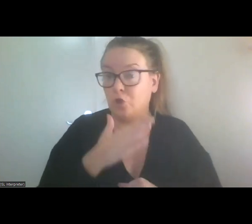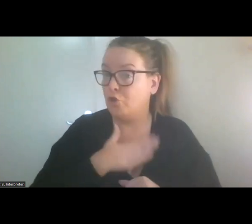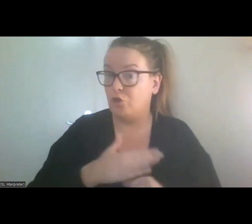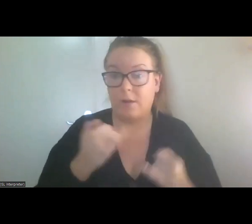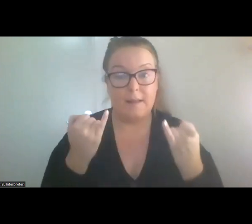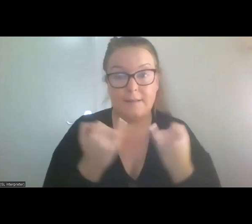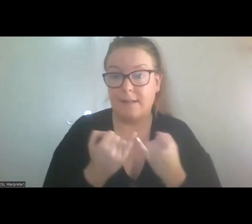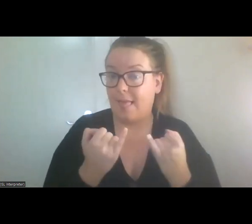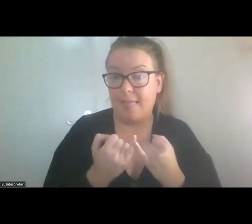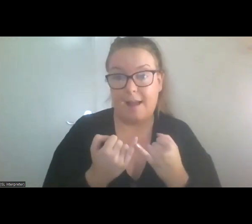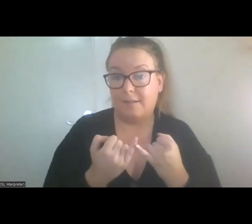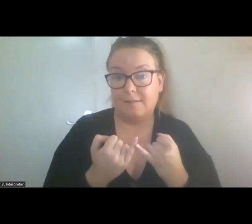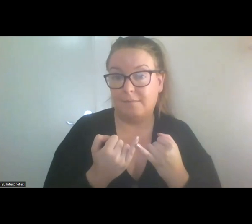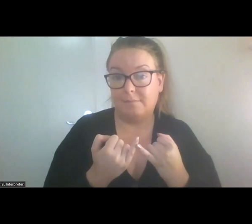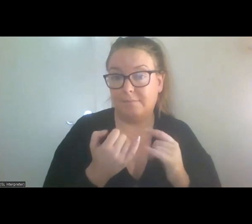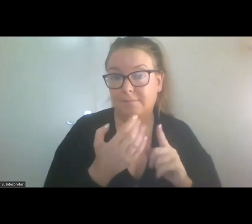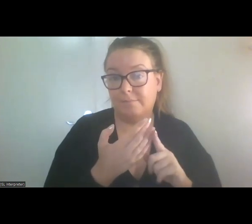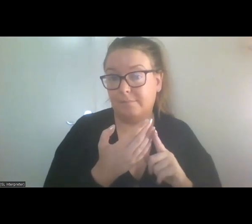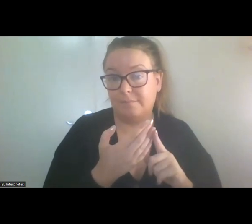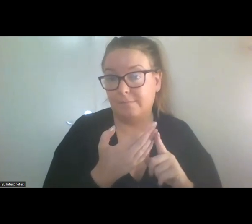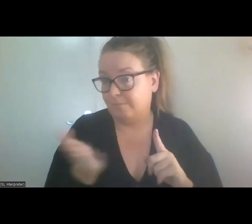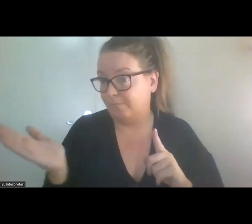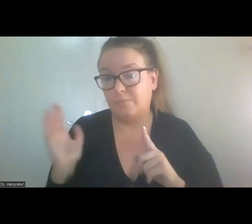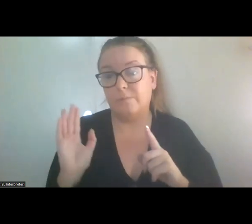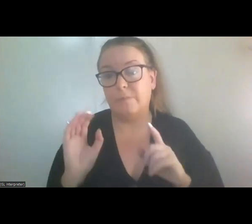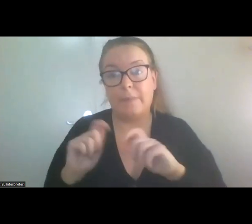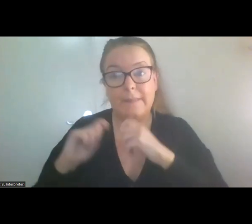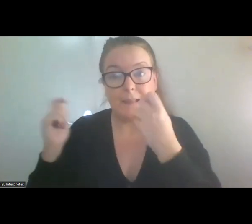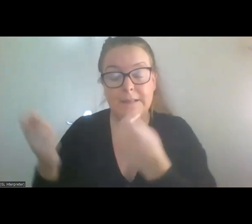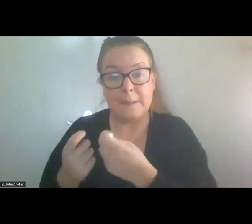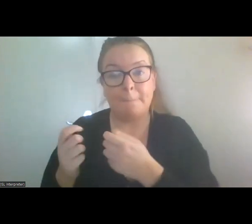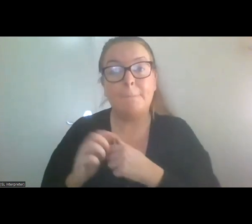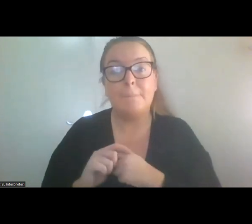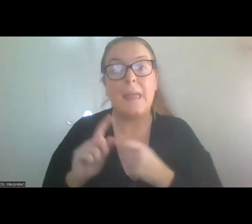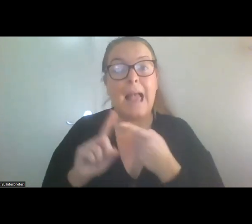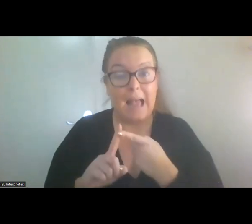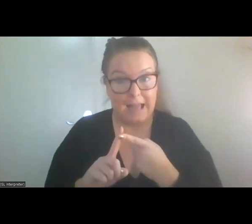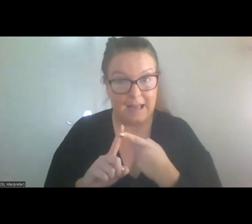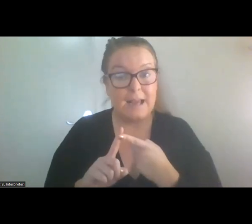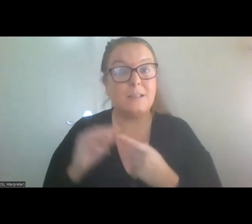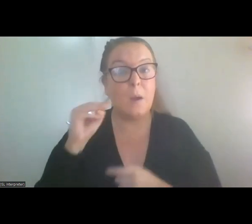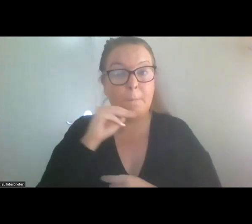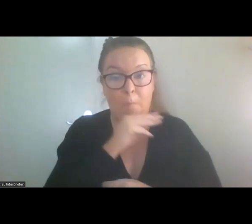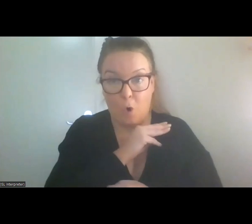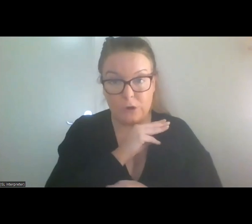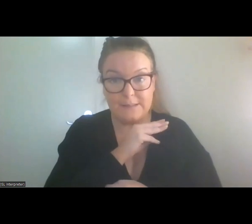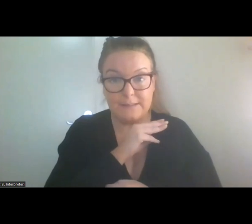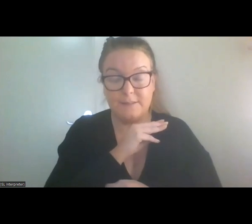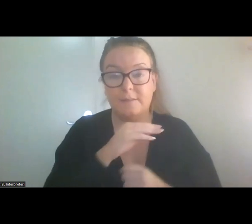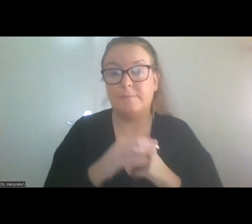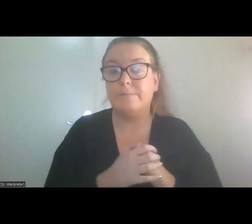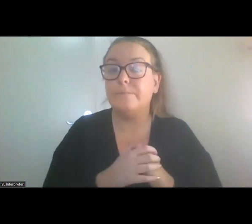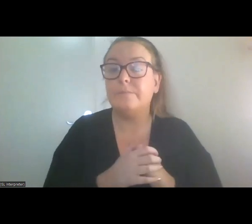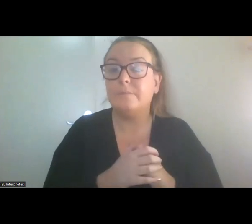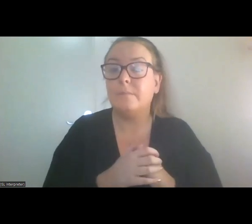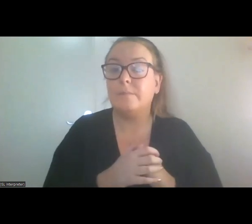the rest of the research team. And importantly, their full